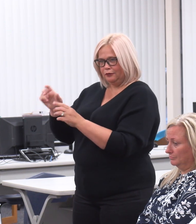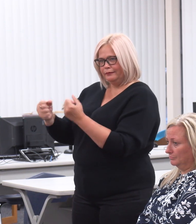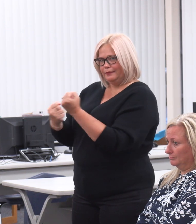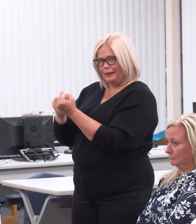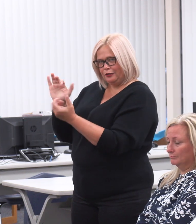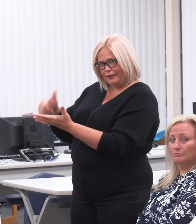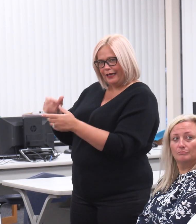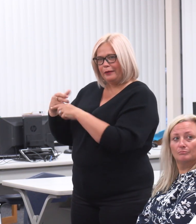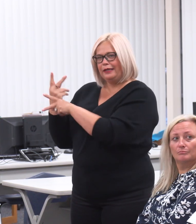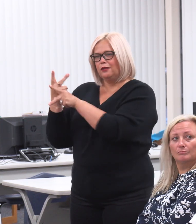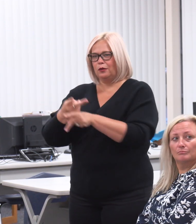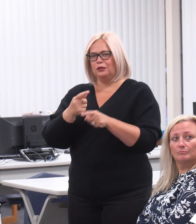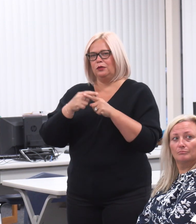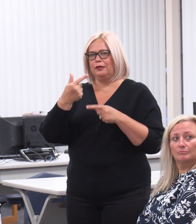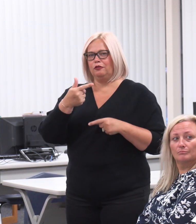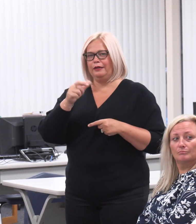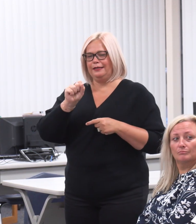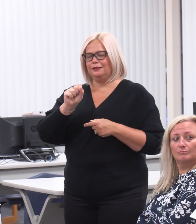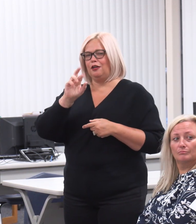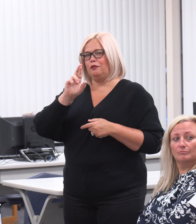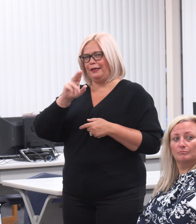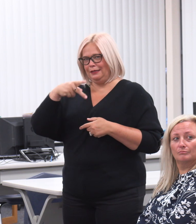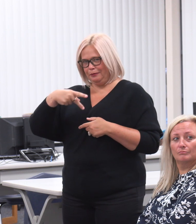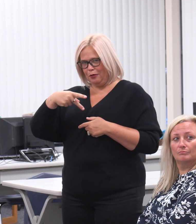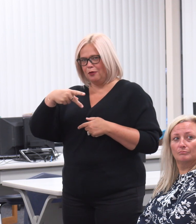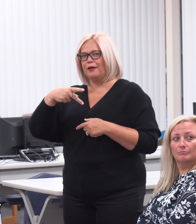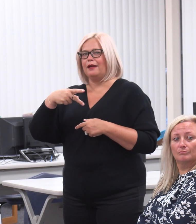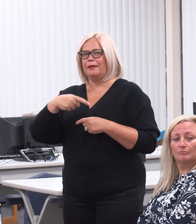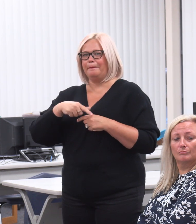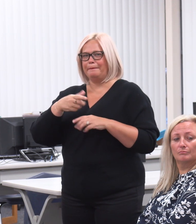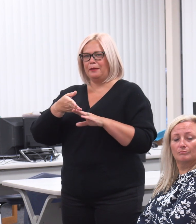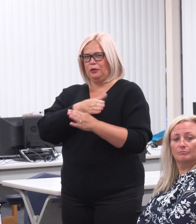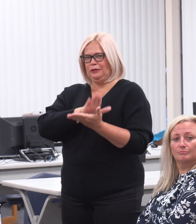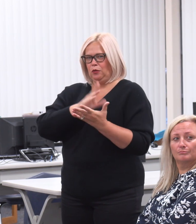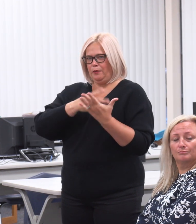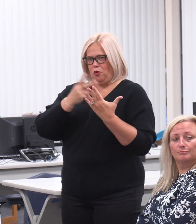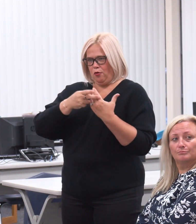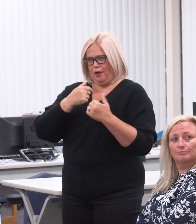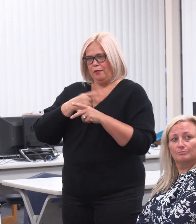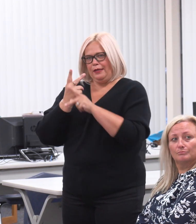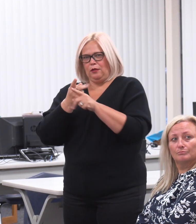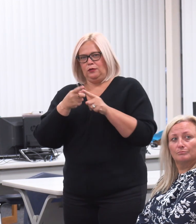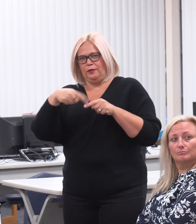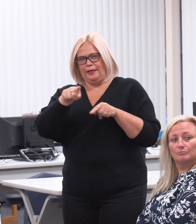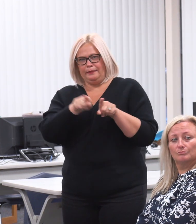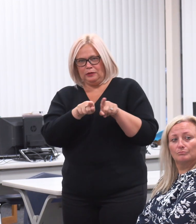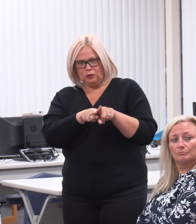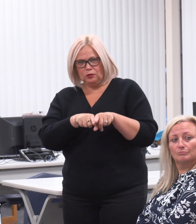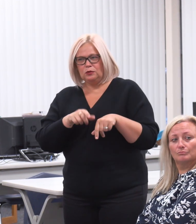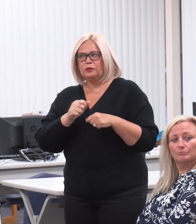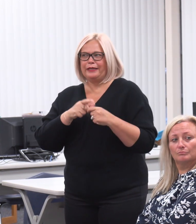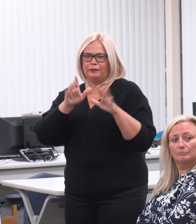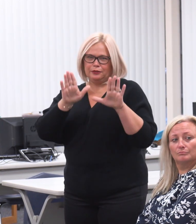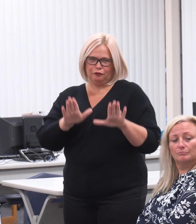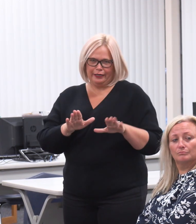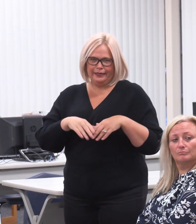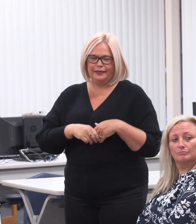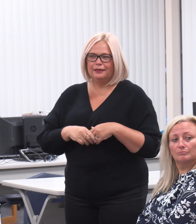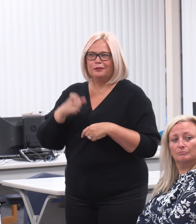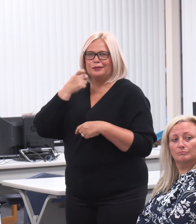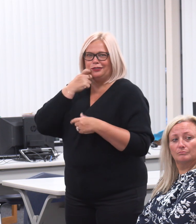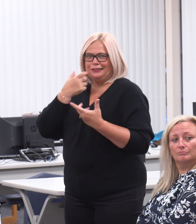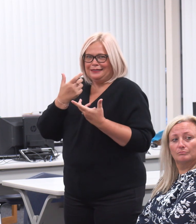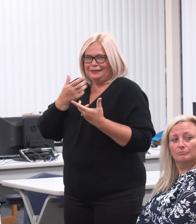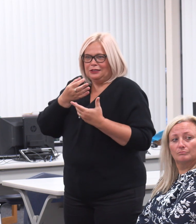GSRP program too. it was second use. Great hit there as well. I think we're just about finished with our NWEA testing.